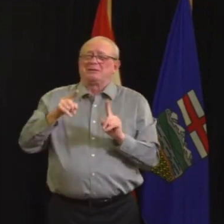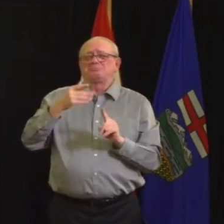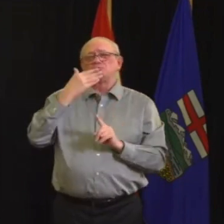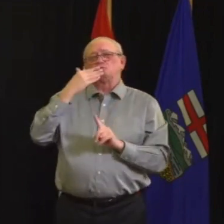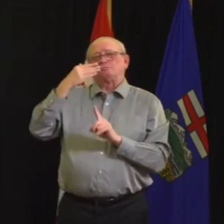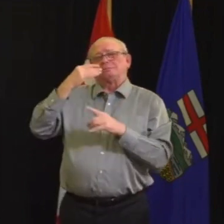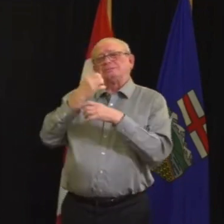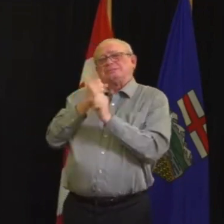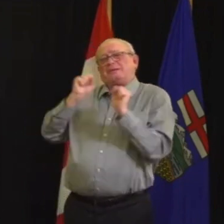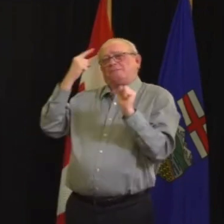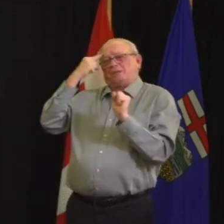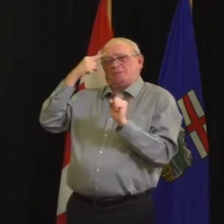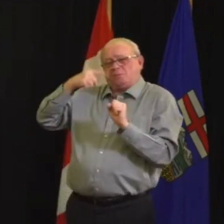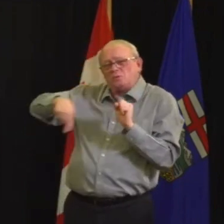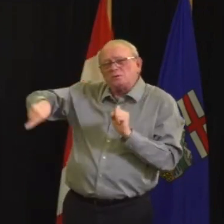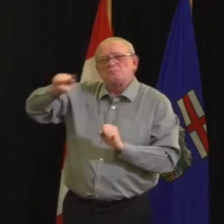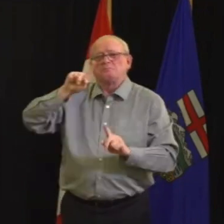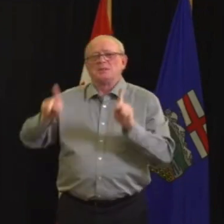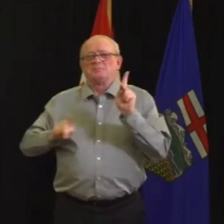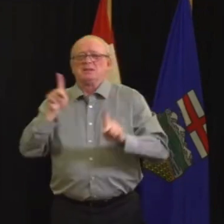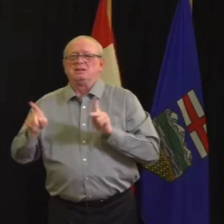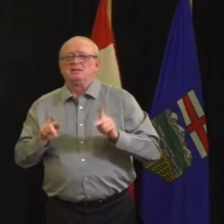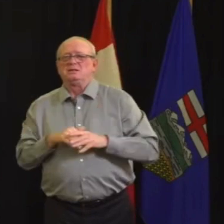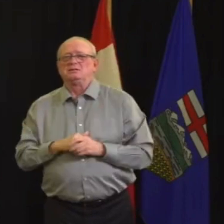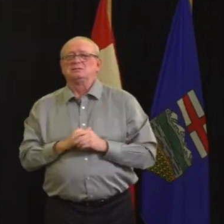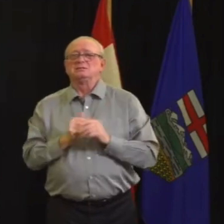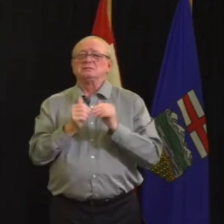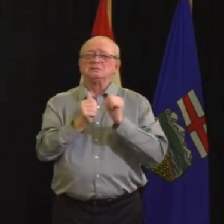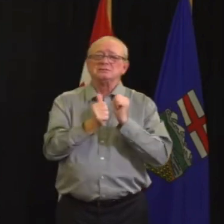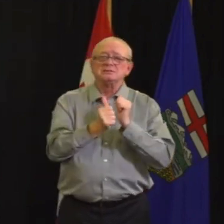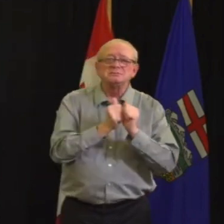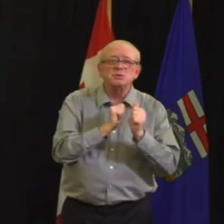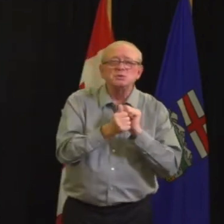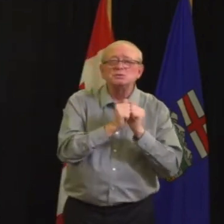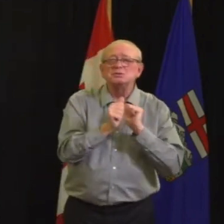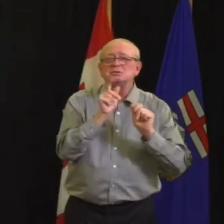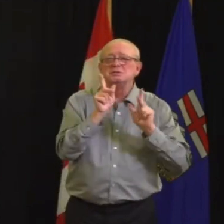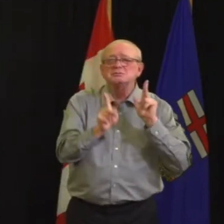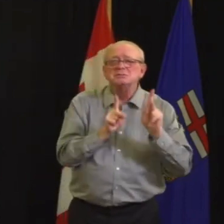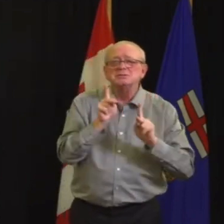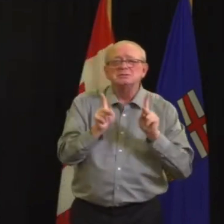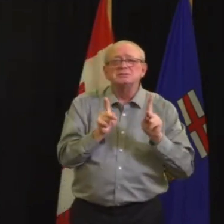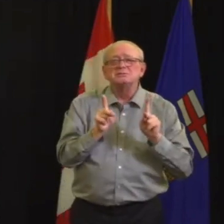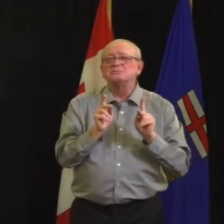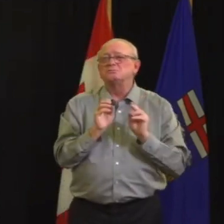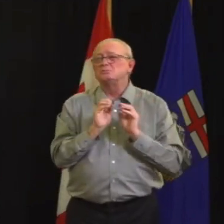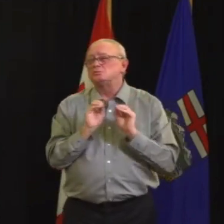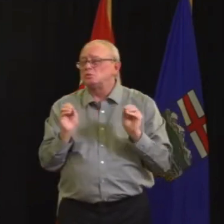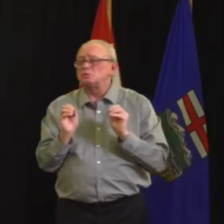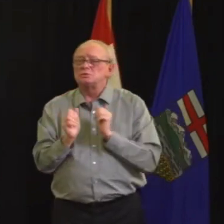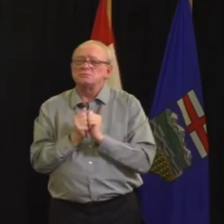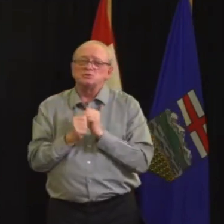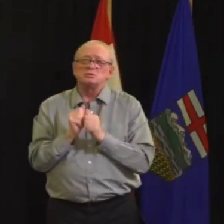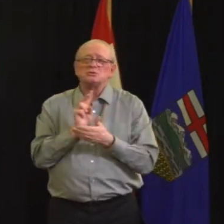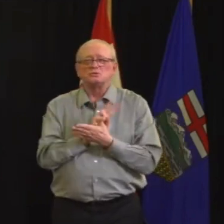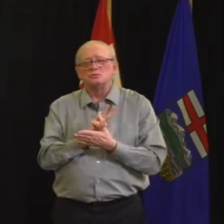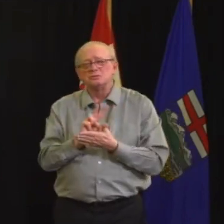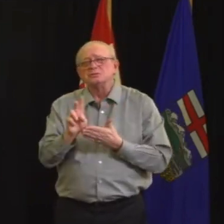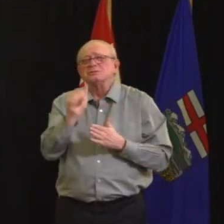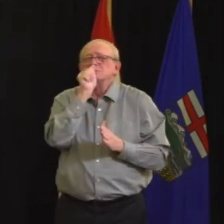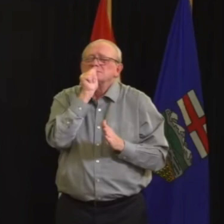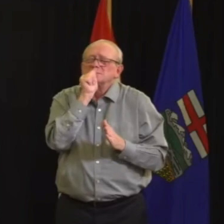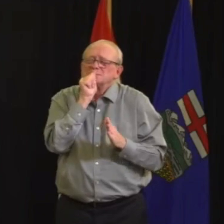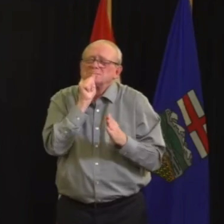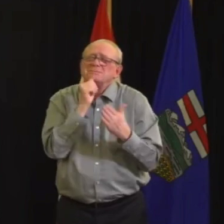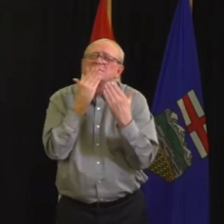And at the same time, every one of us must do our part to embrace the measures that the Premier just announced. If you